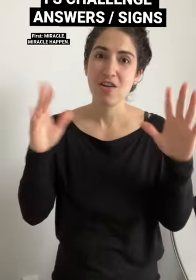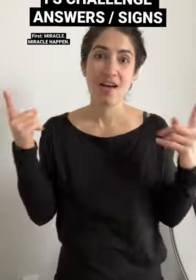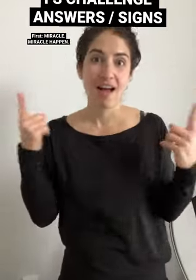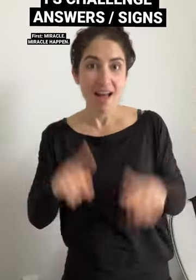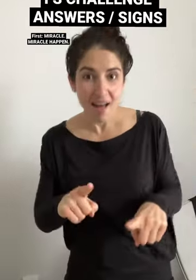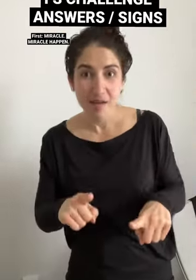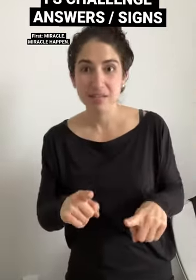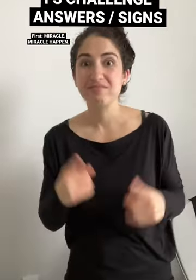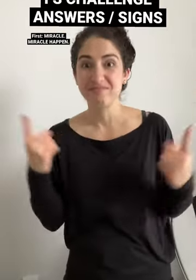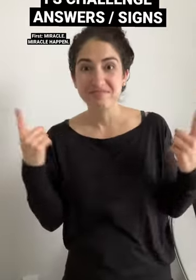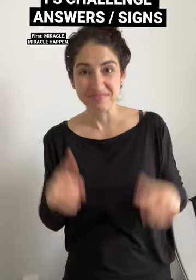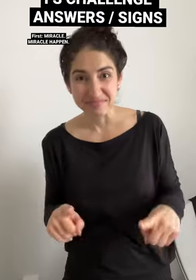happened.